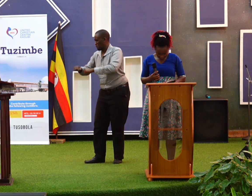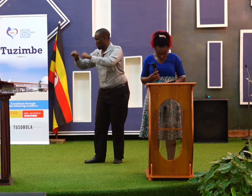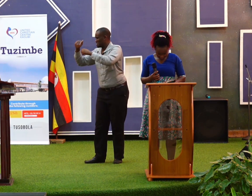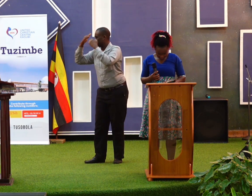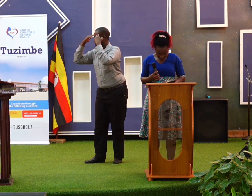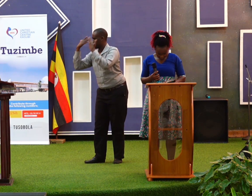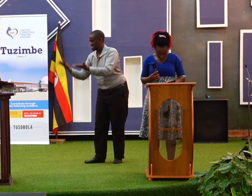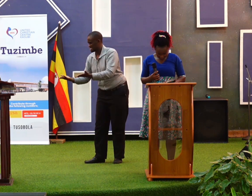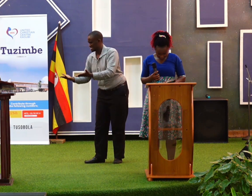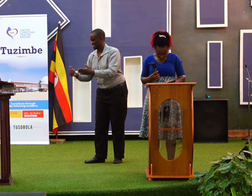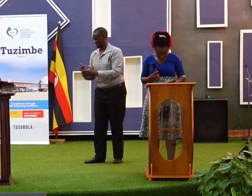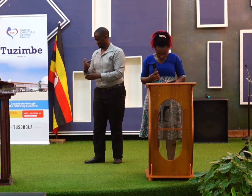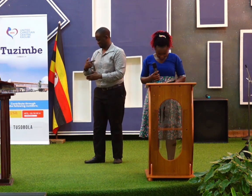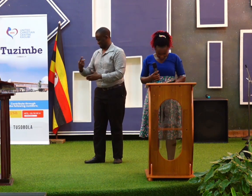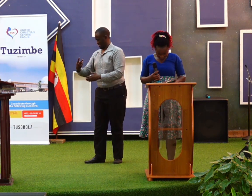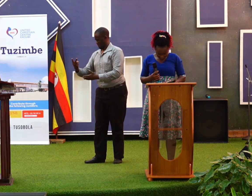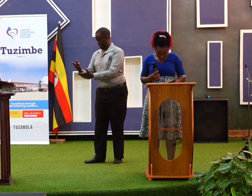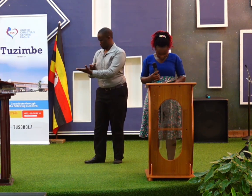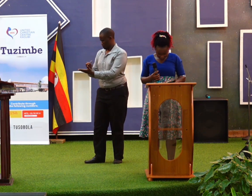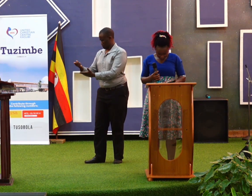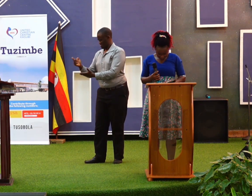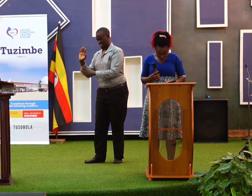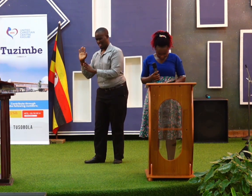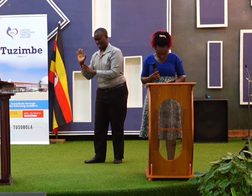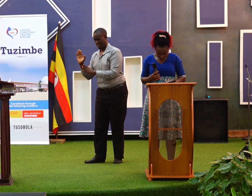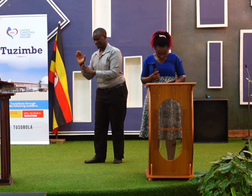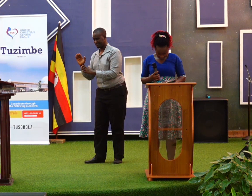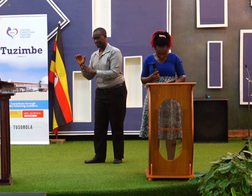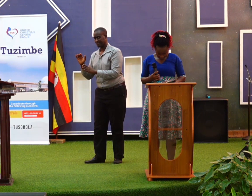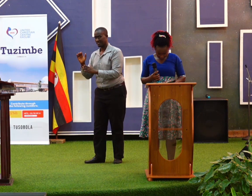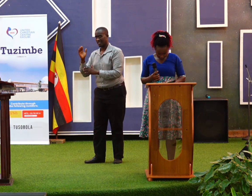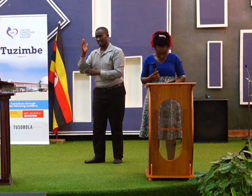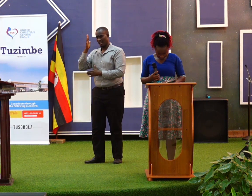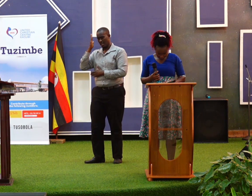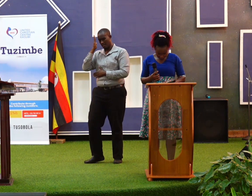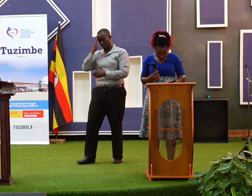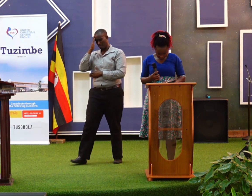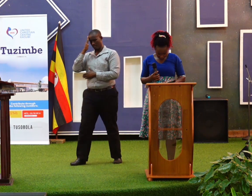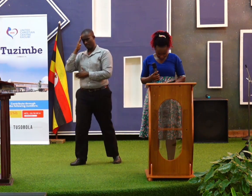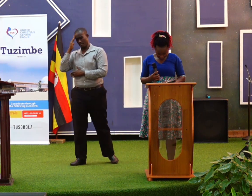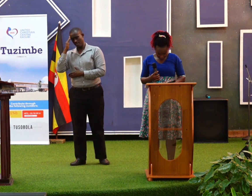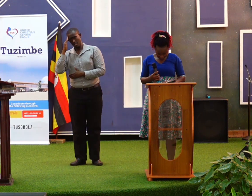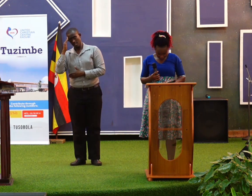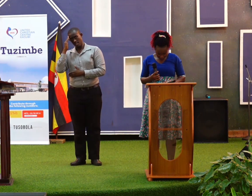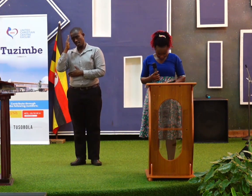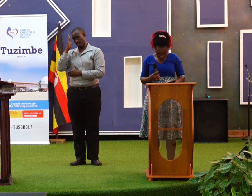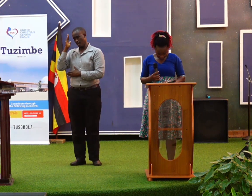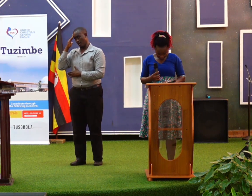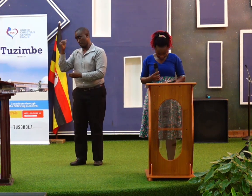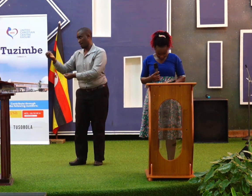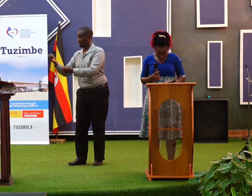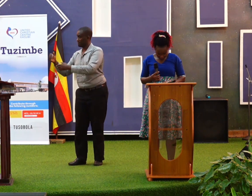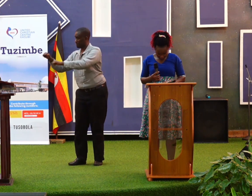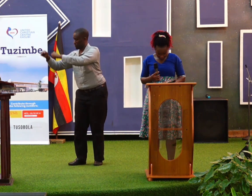If you that comes up, you must have a manuscript trip.